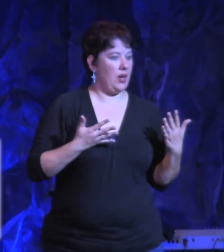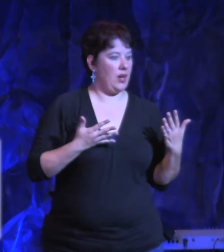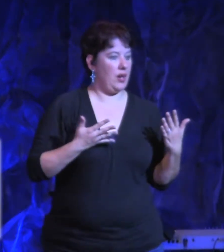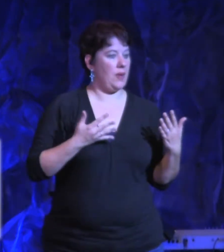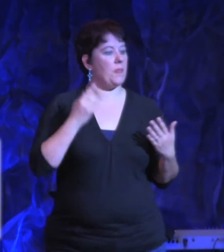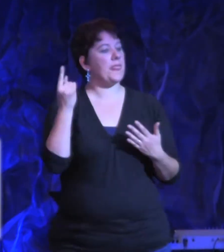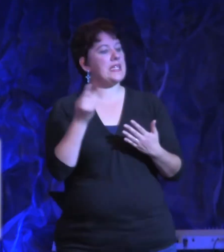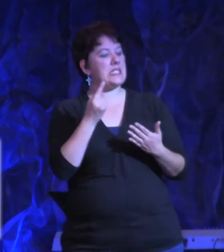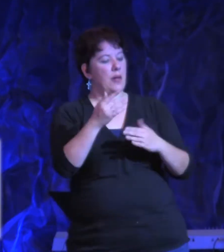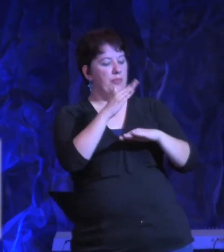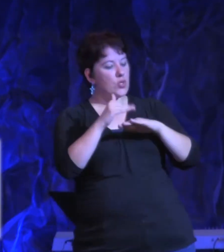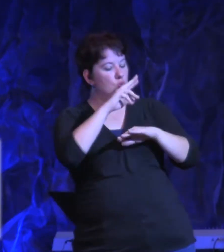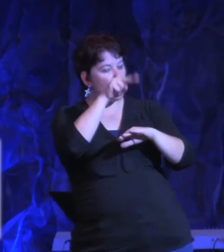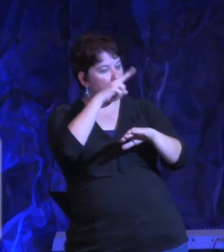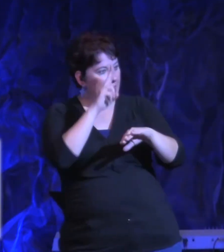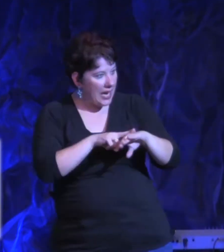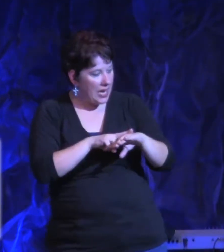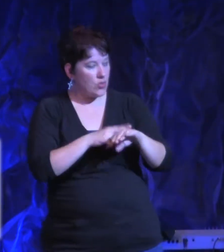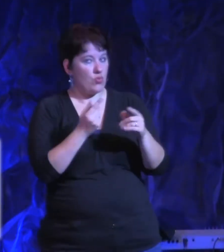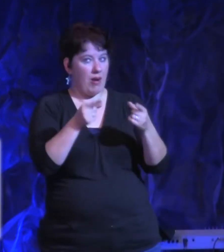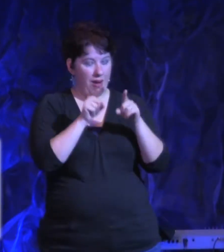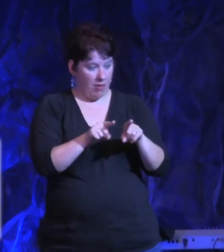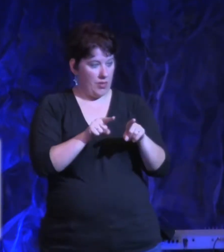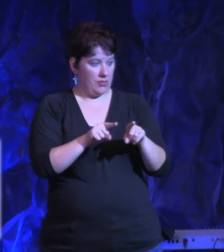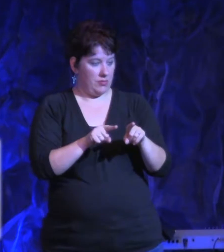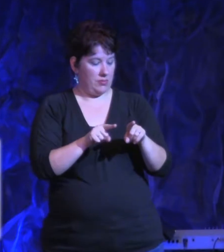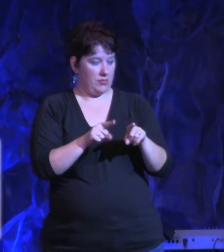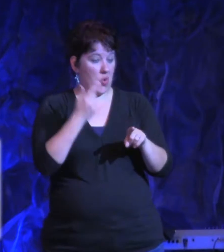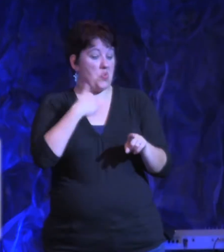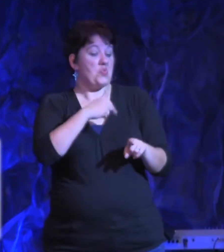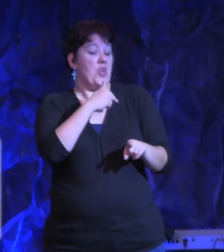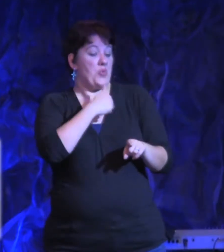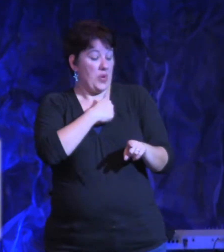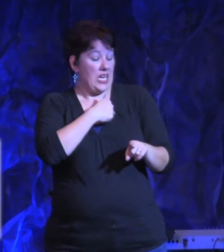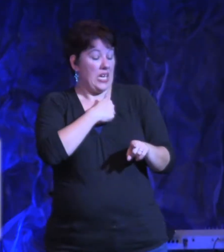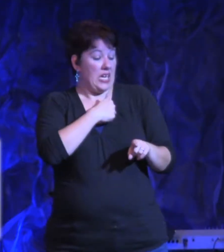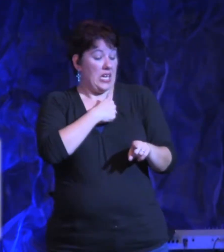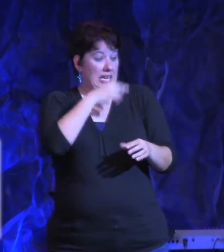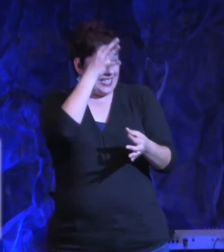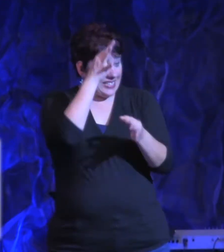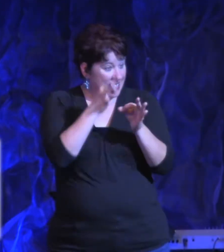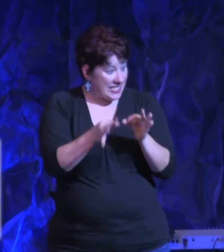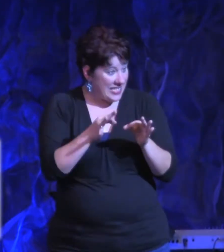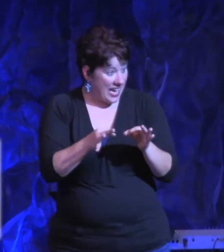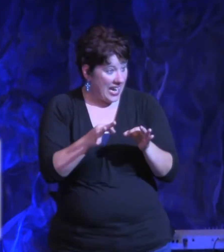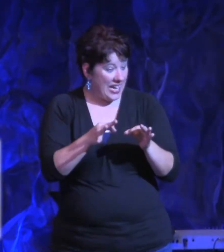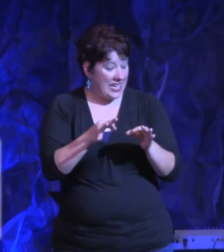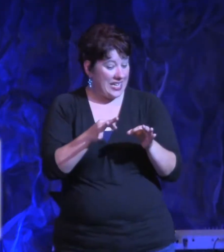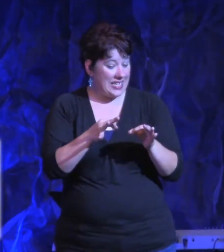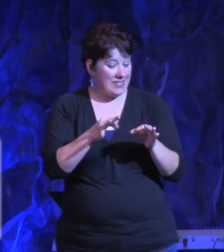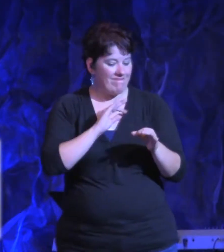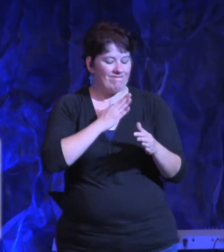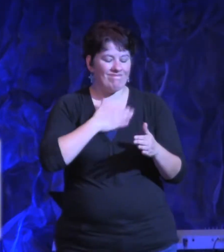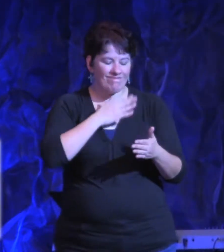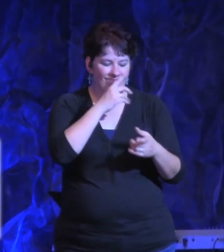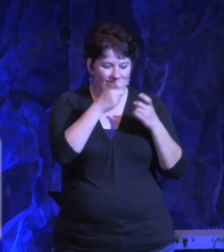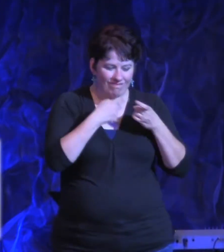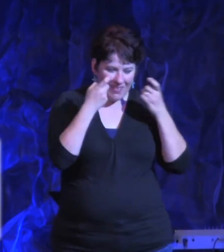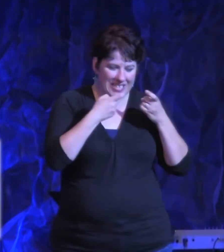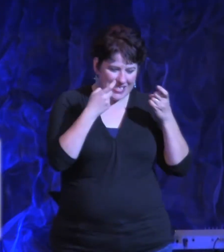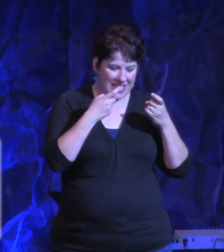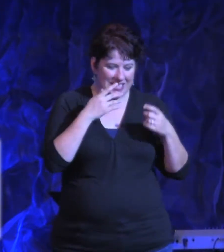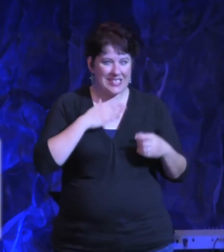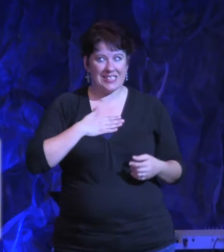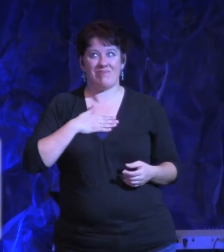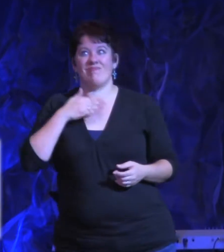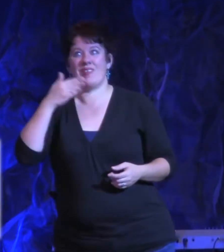for our sin. The problem is, a lot of times, we don't want to take responsibility. We say, yeah, I cheated, but it's just